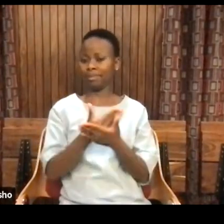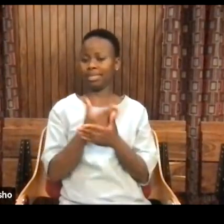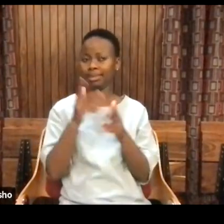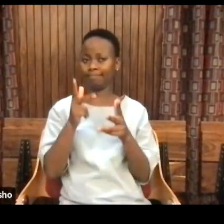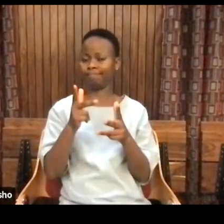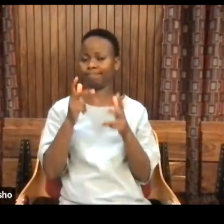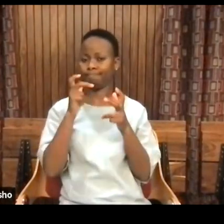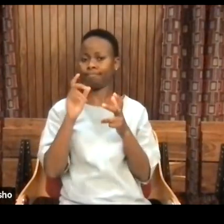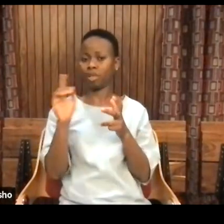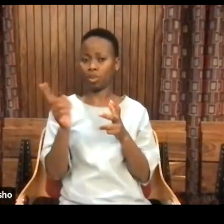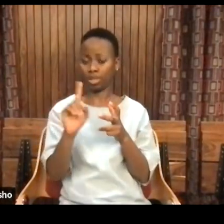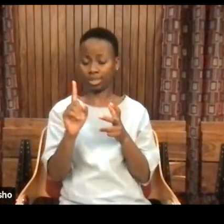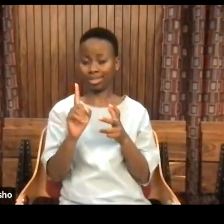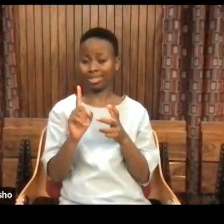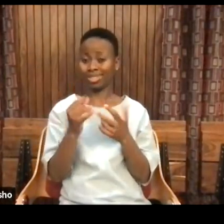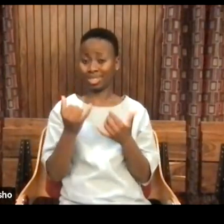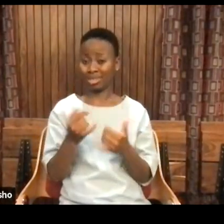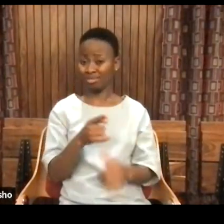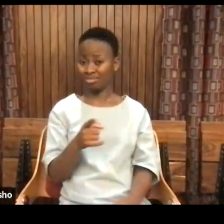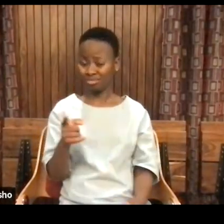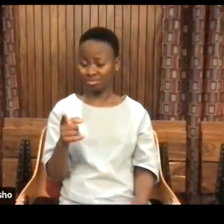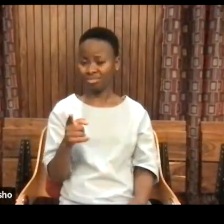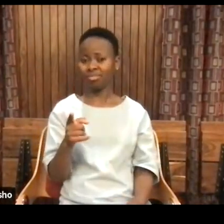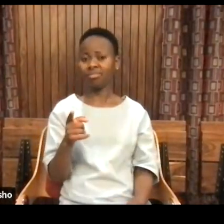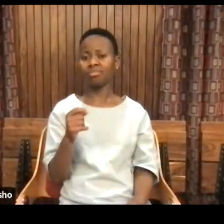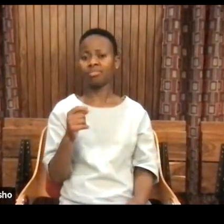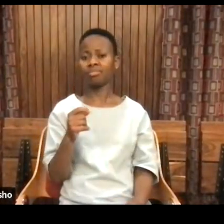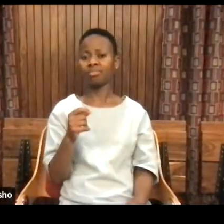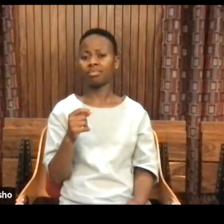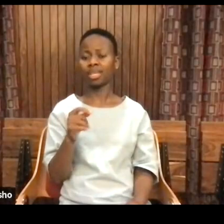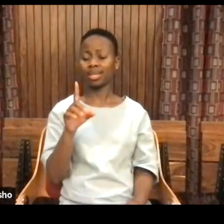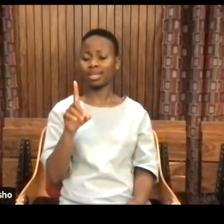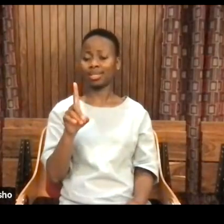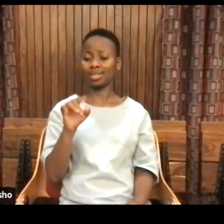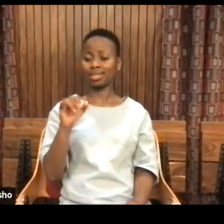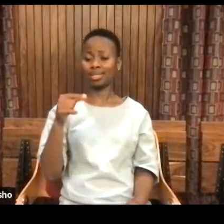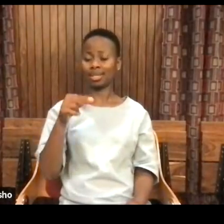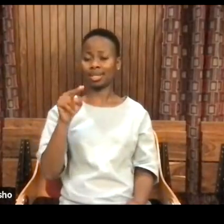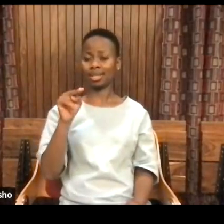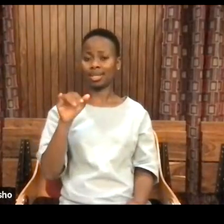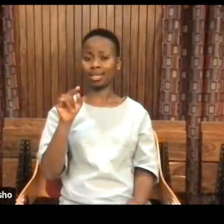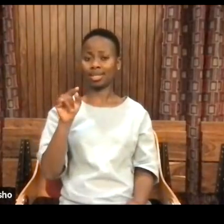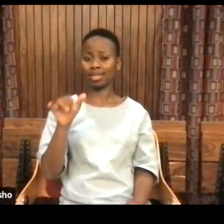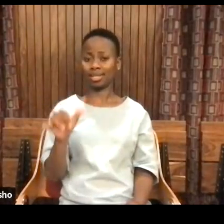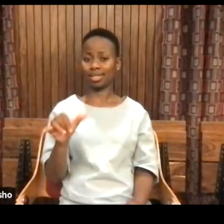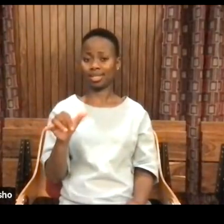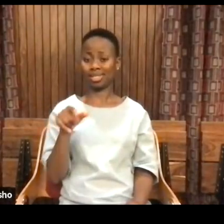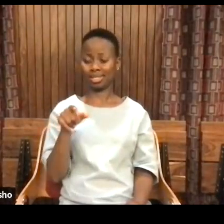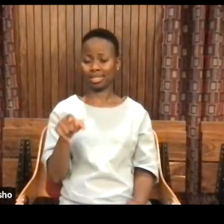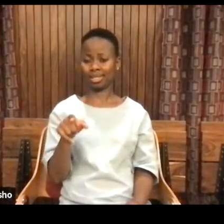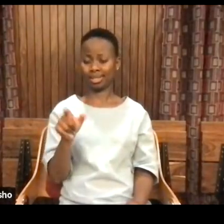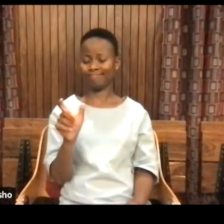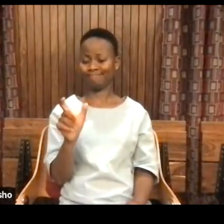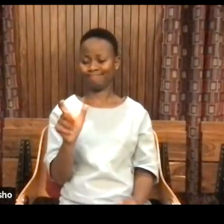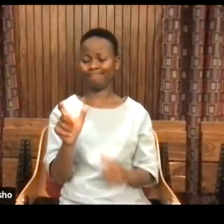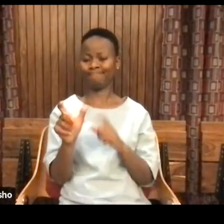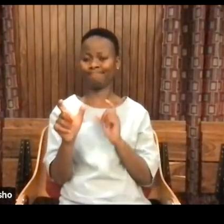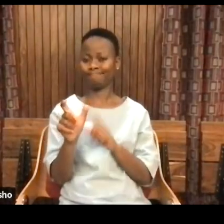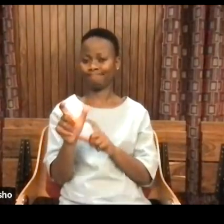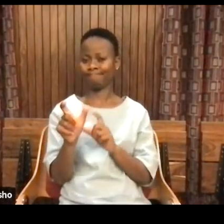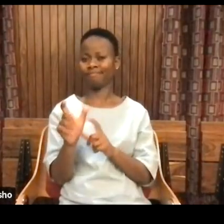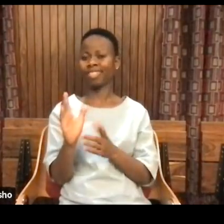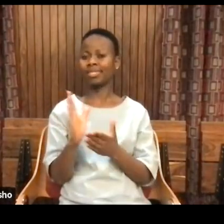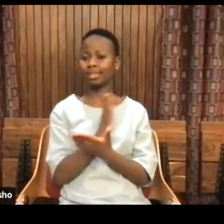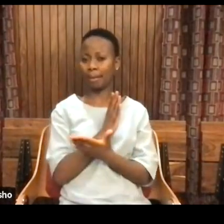concept that's under attack, right? And it's a concept of dignity. Because, you see, what dignity is,